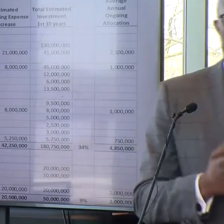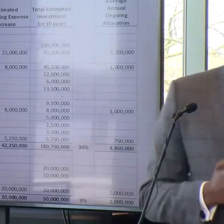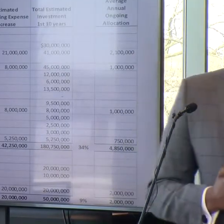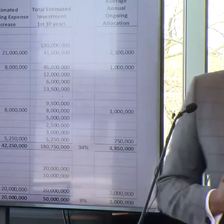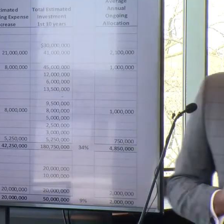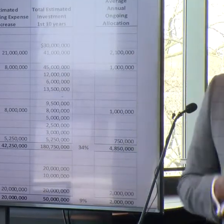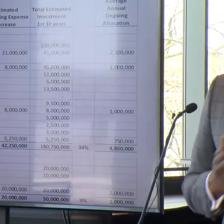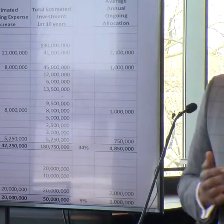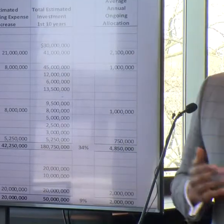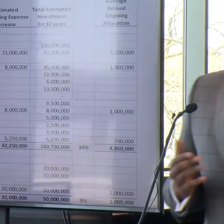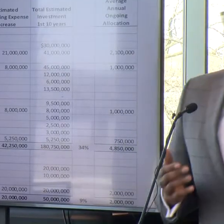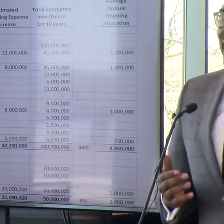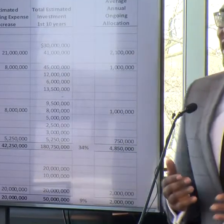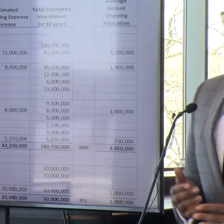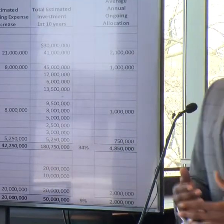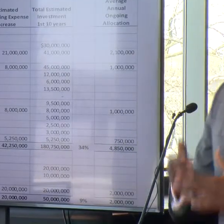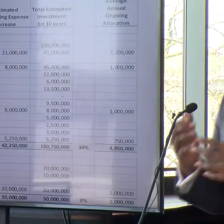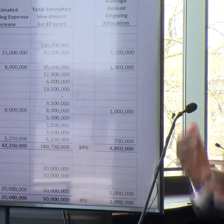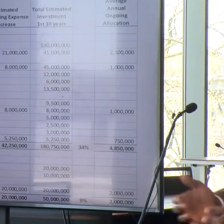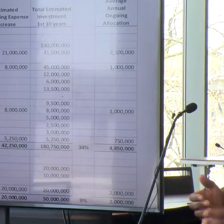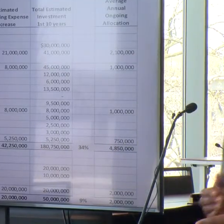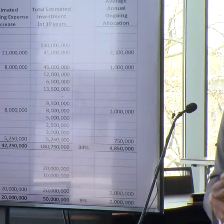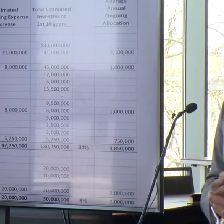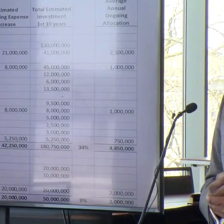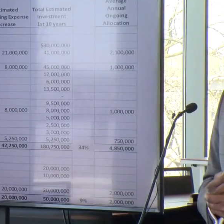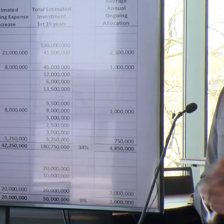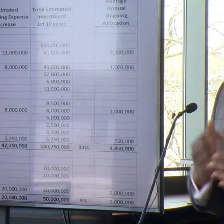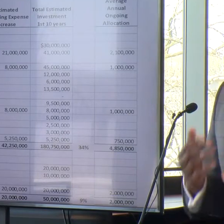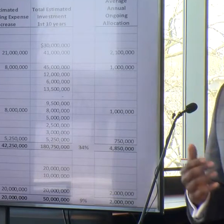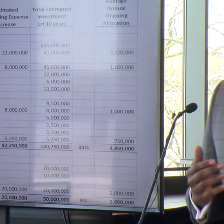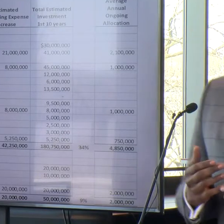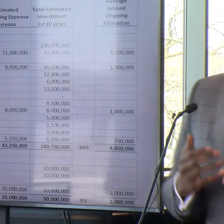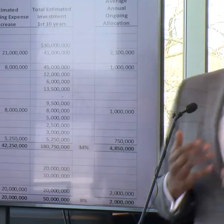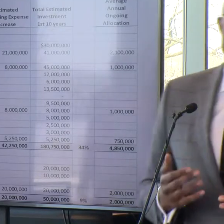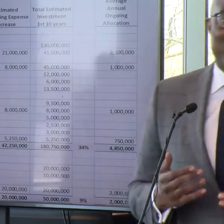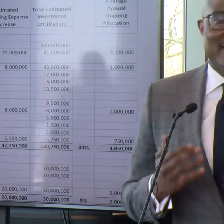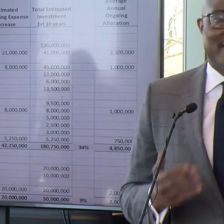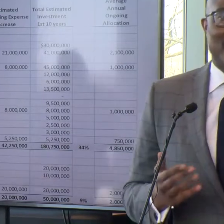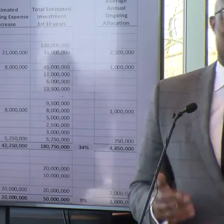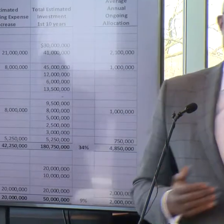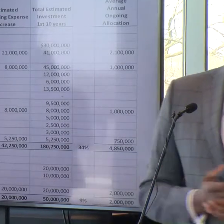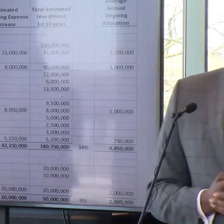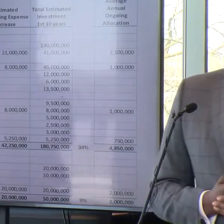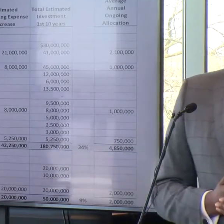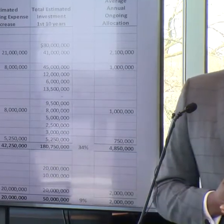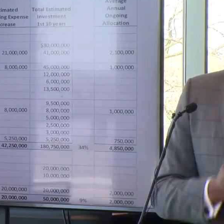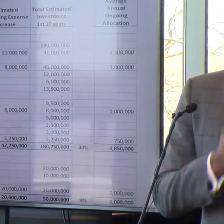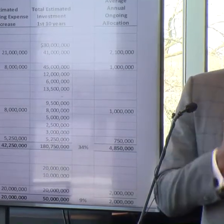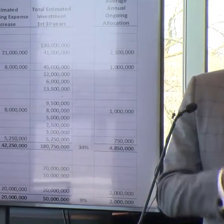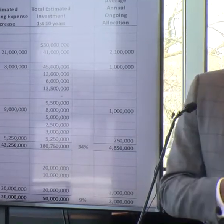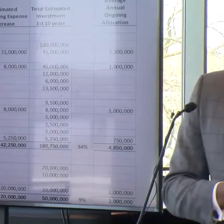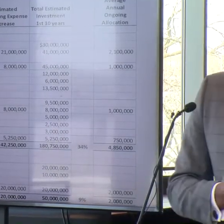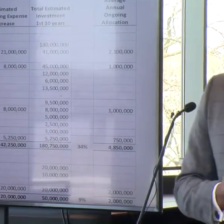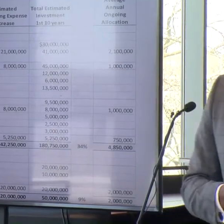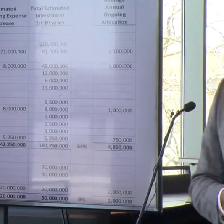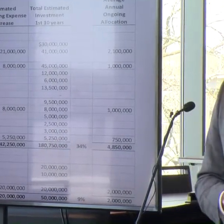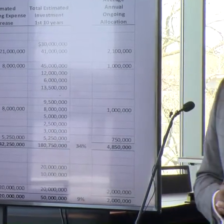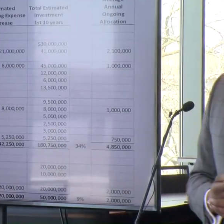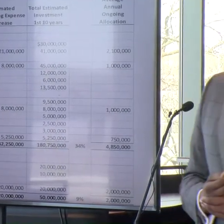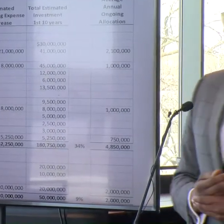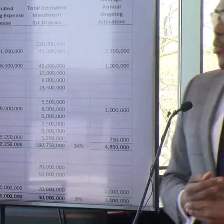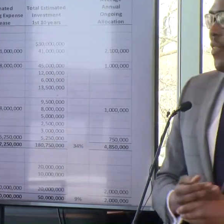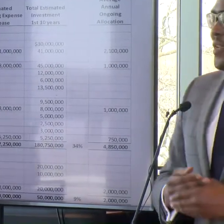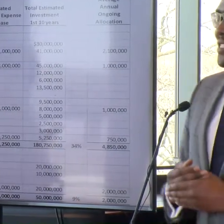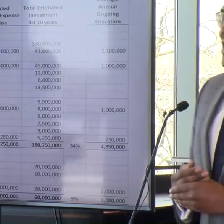go to Charlotte, and you come back from a vacation saying, Wow, I wish we had this in Little Rock. Whether it's the Gathering Place in